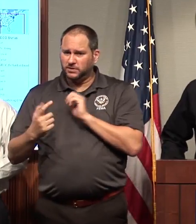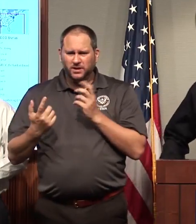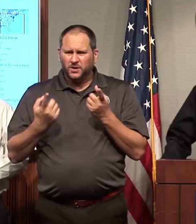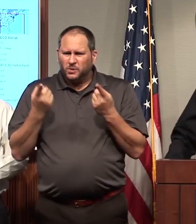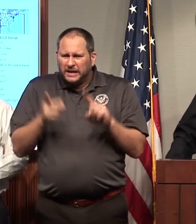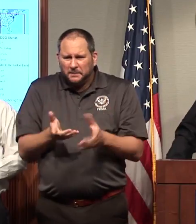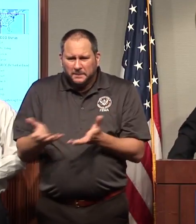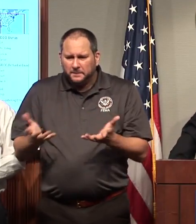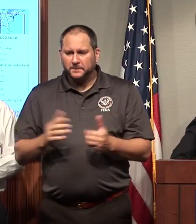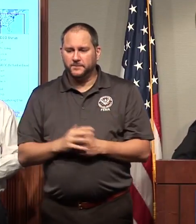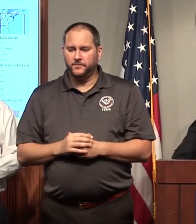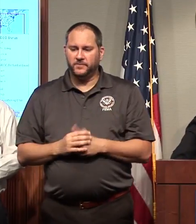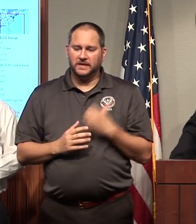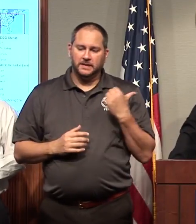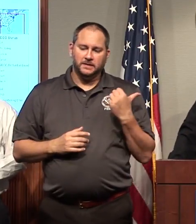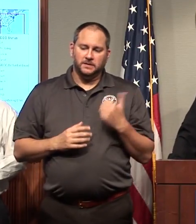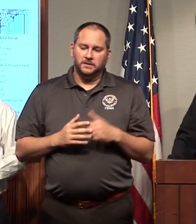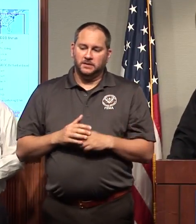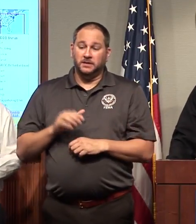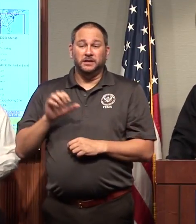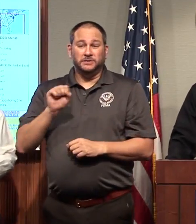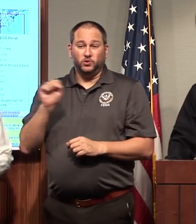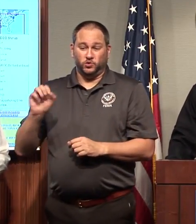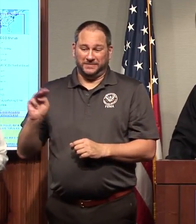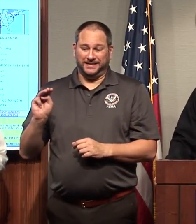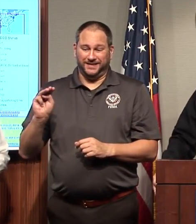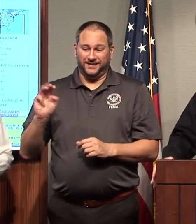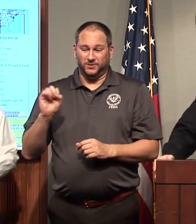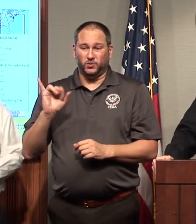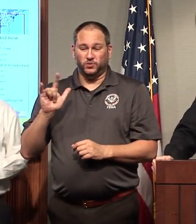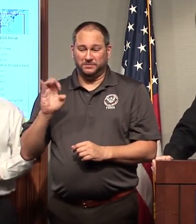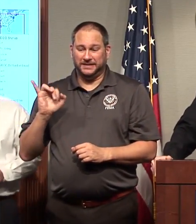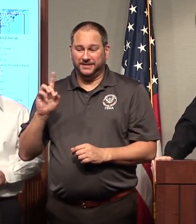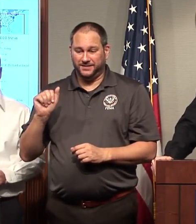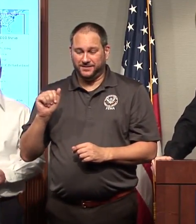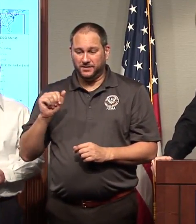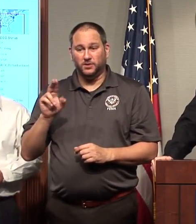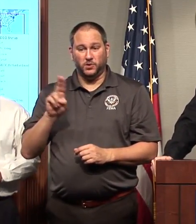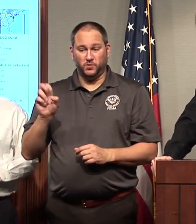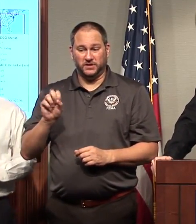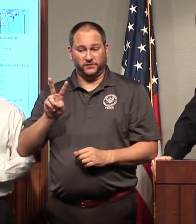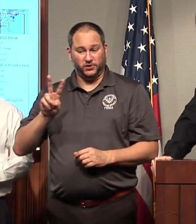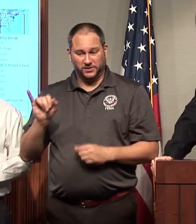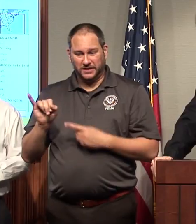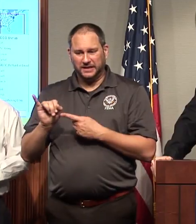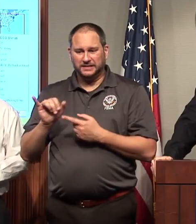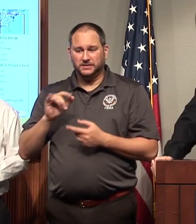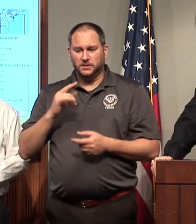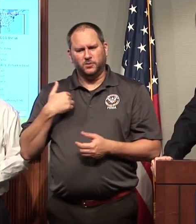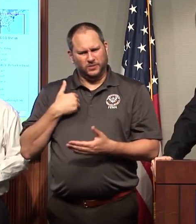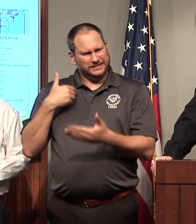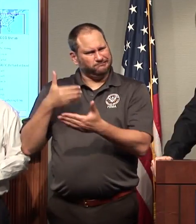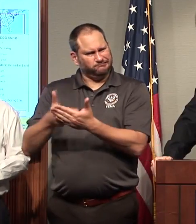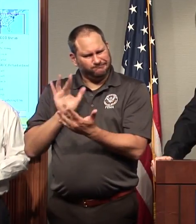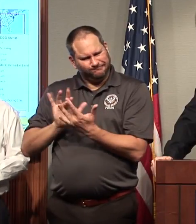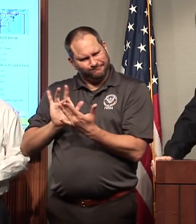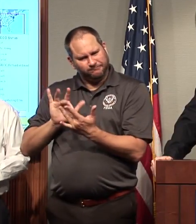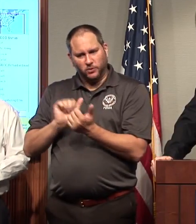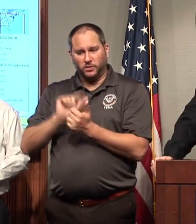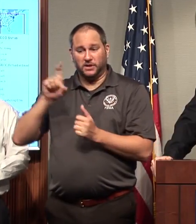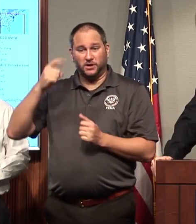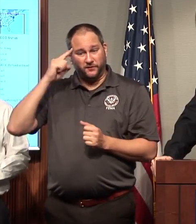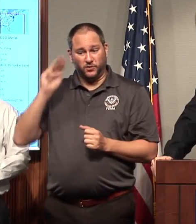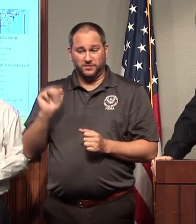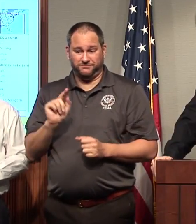Obviously, there is some social media trending when it comes down to the United States Virgin Islands. But I've been in close contact with Governor Mapp, and we are